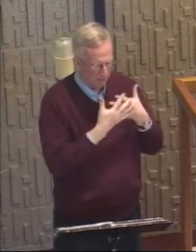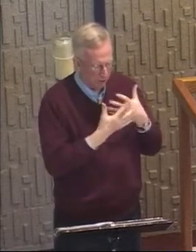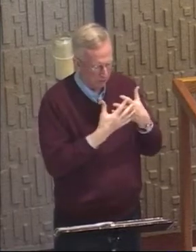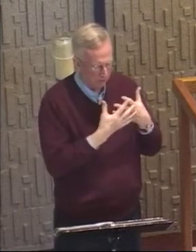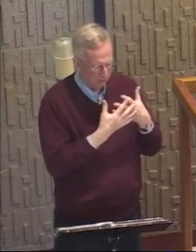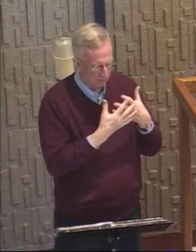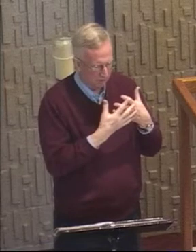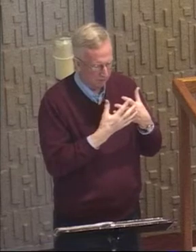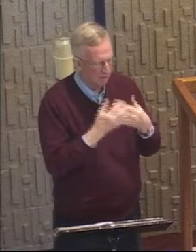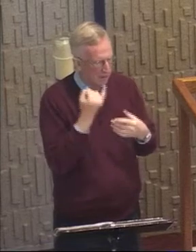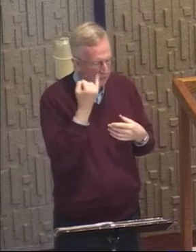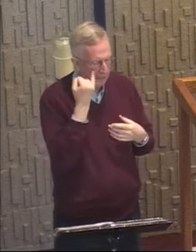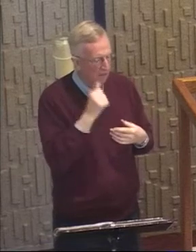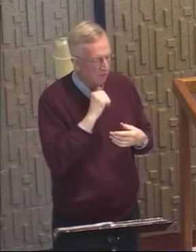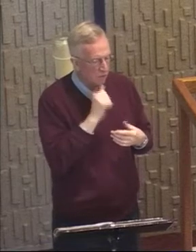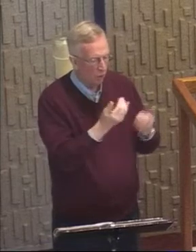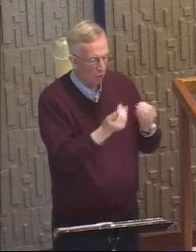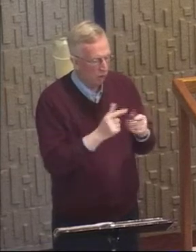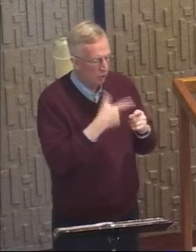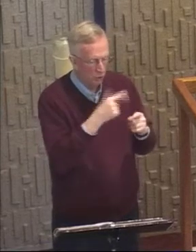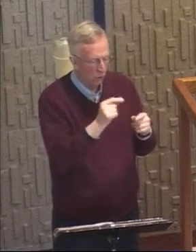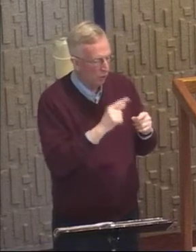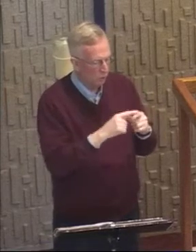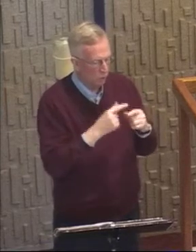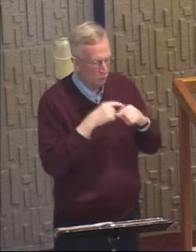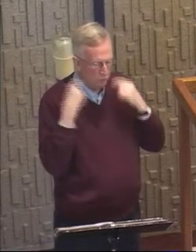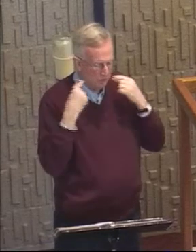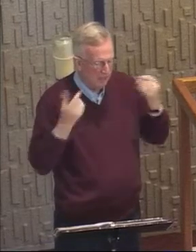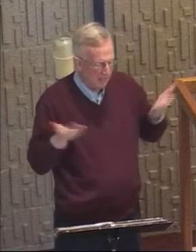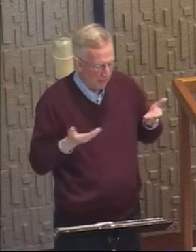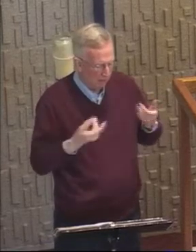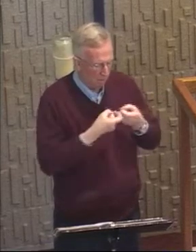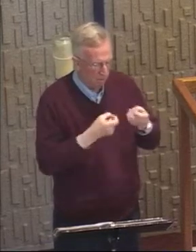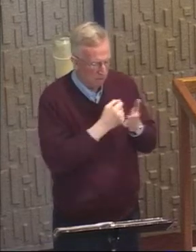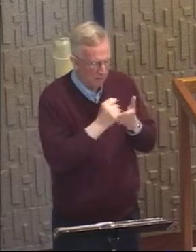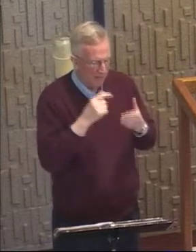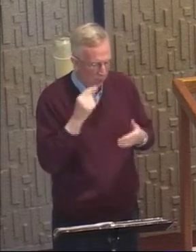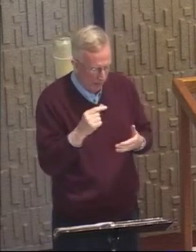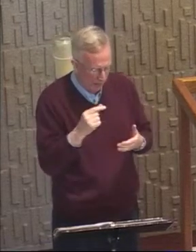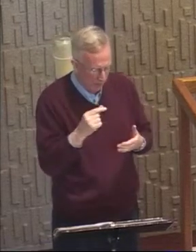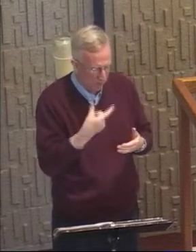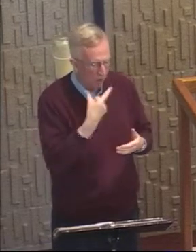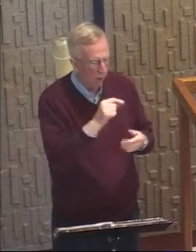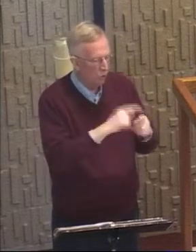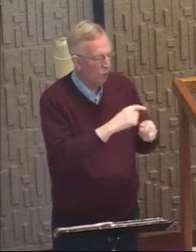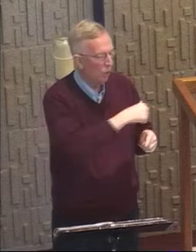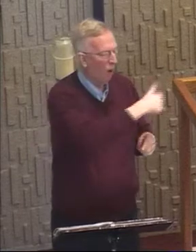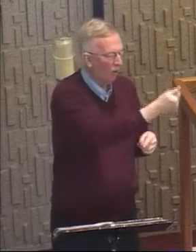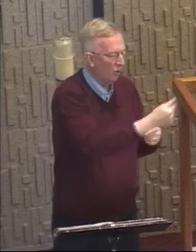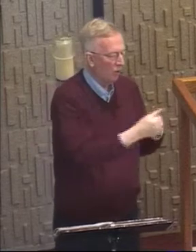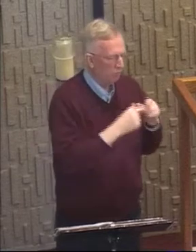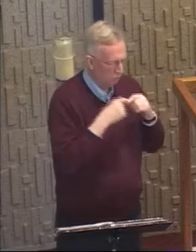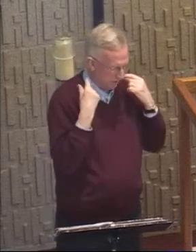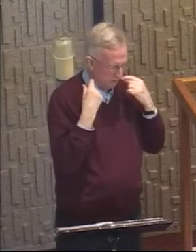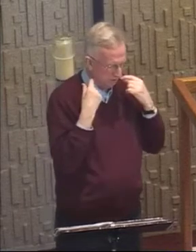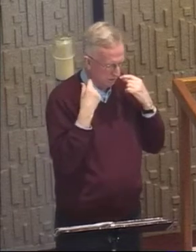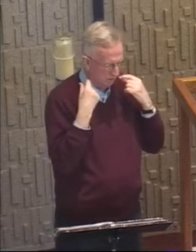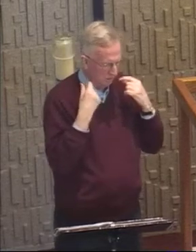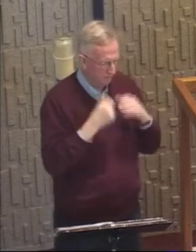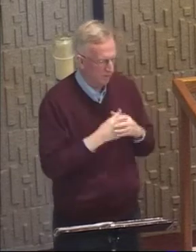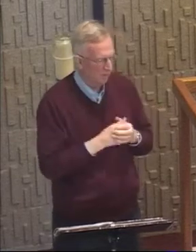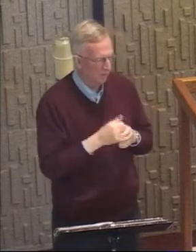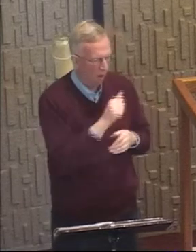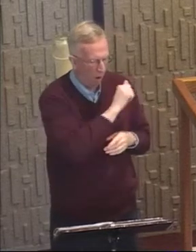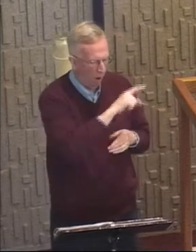If you don't want to go to the priests here at St. Greg's, go to someone else. And there are parish penance services all